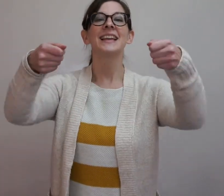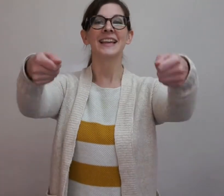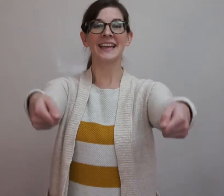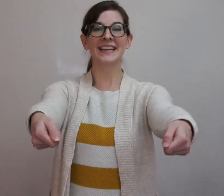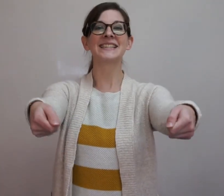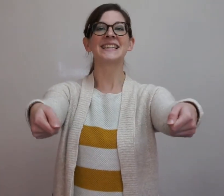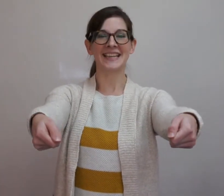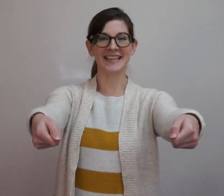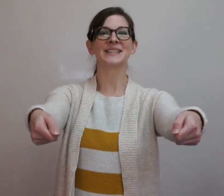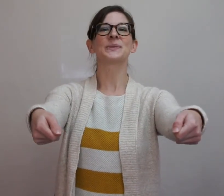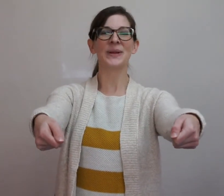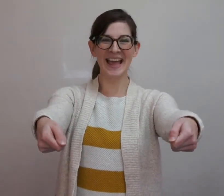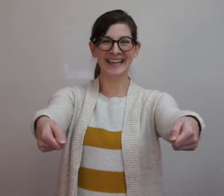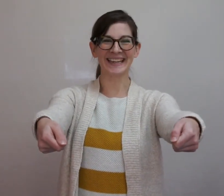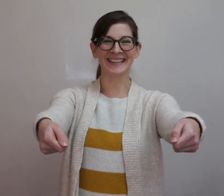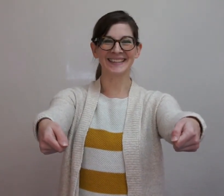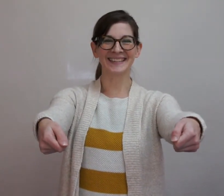It is ready.